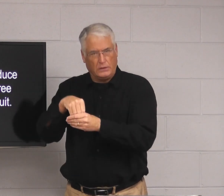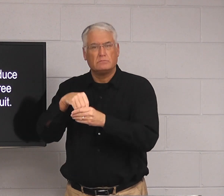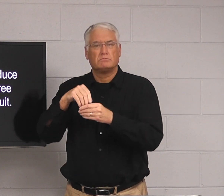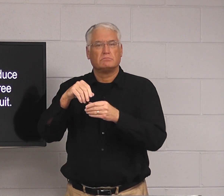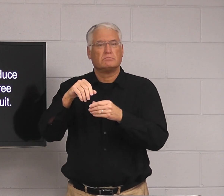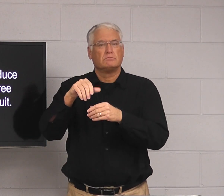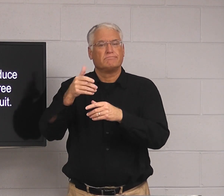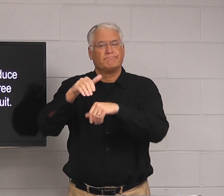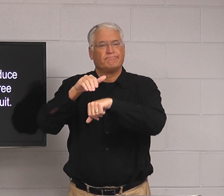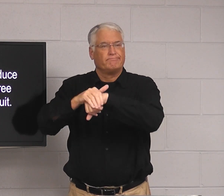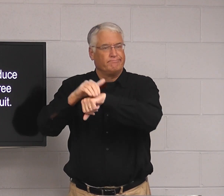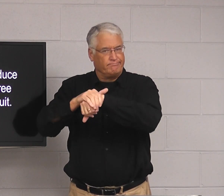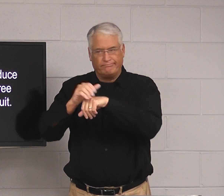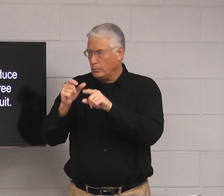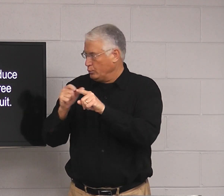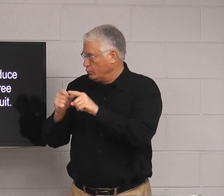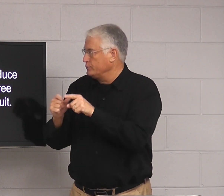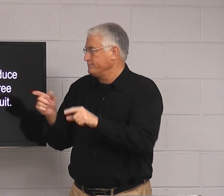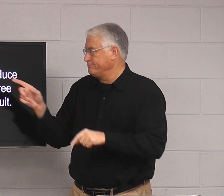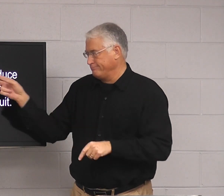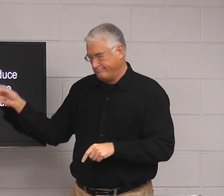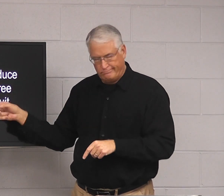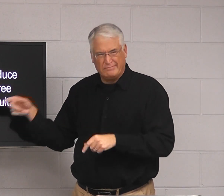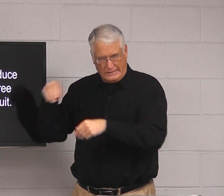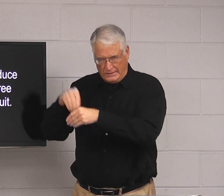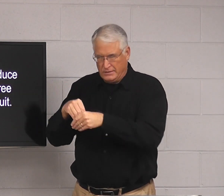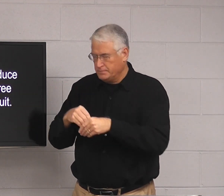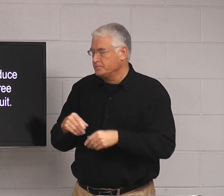that's in English, you know, that's in the English word.